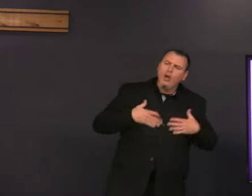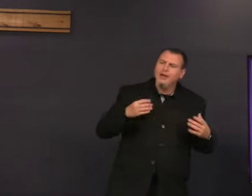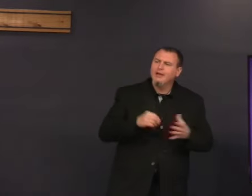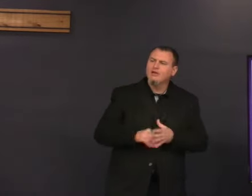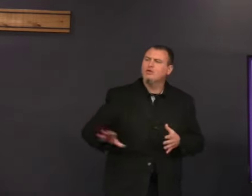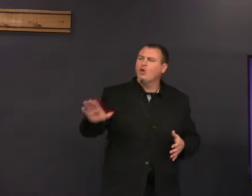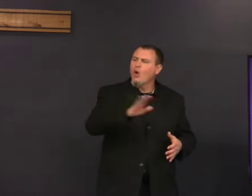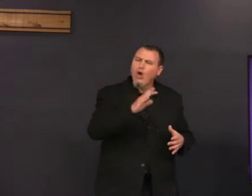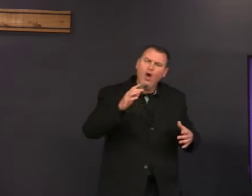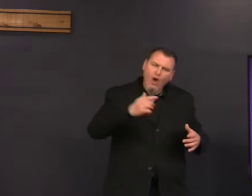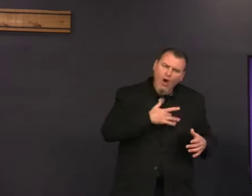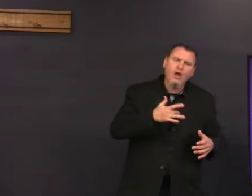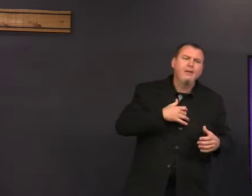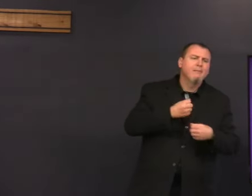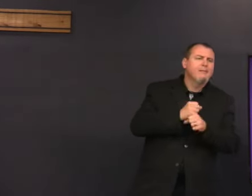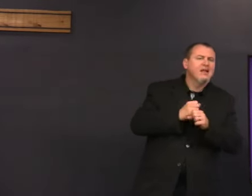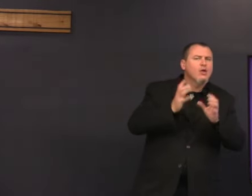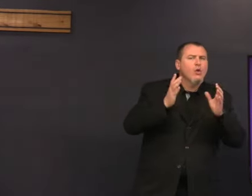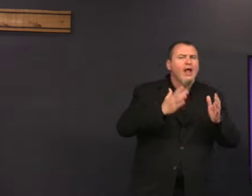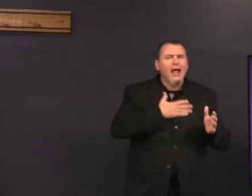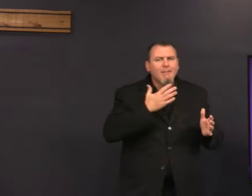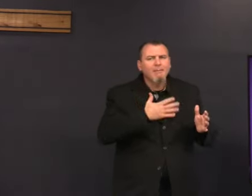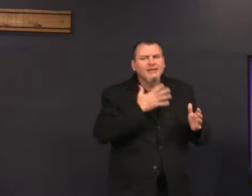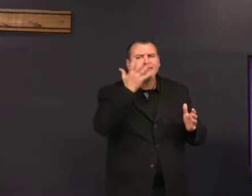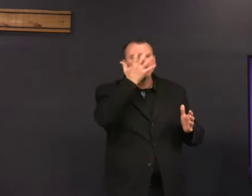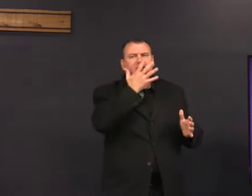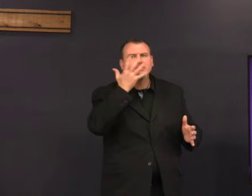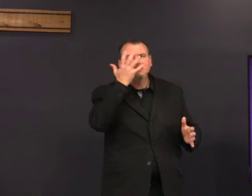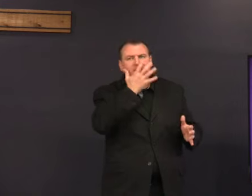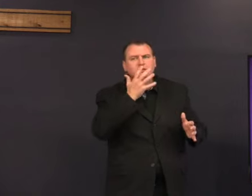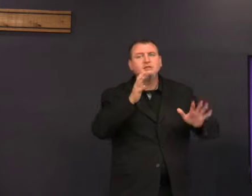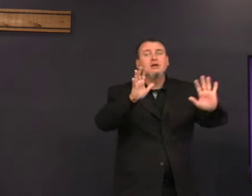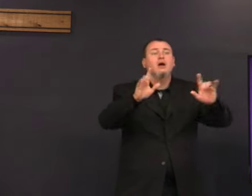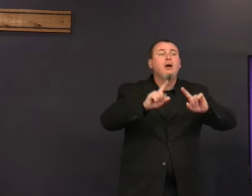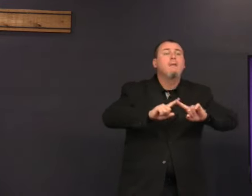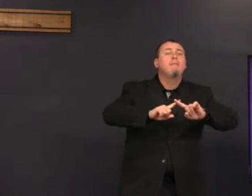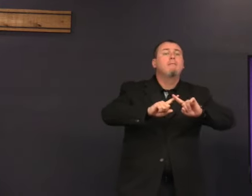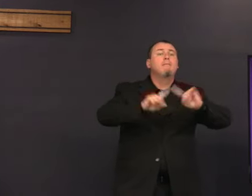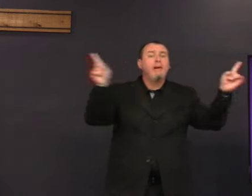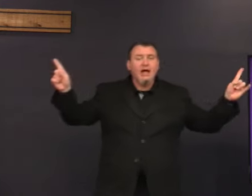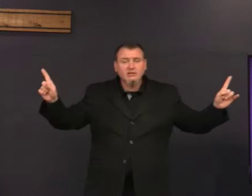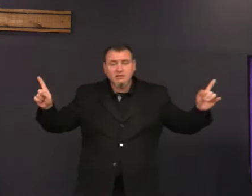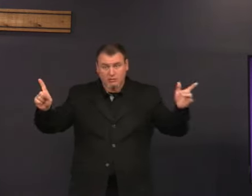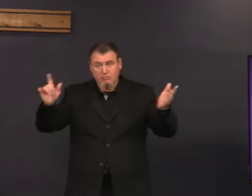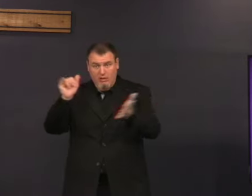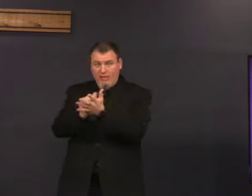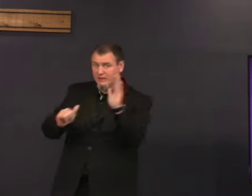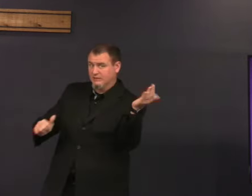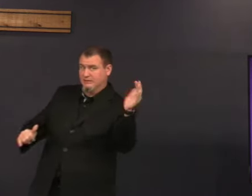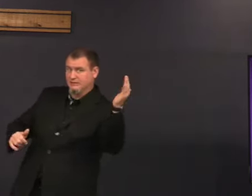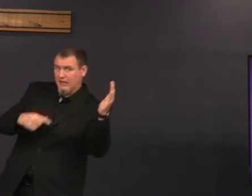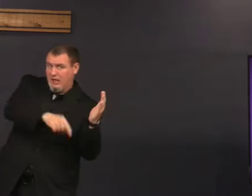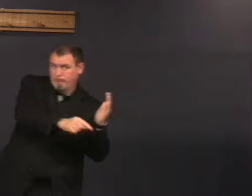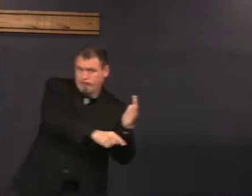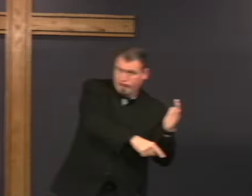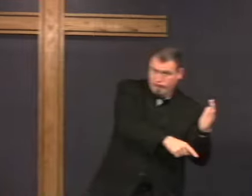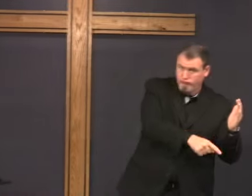so if have joy in your heart it will show on your face but that's